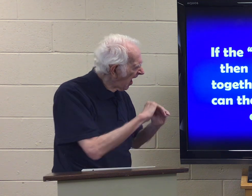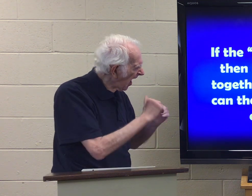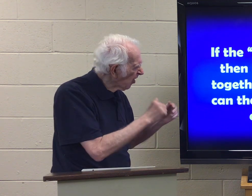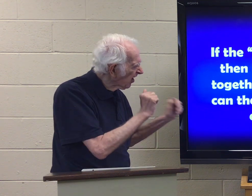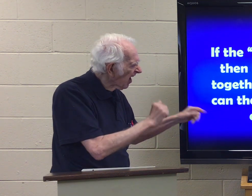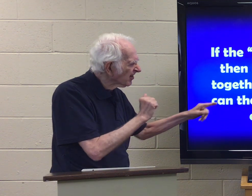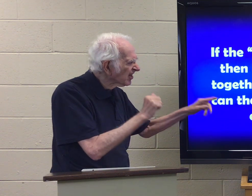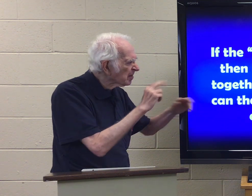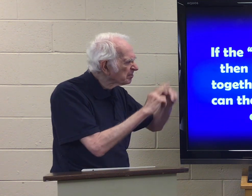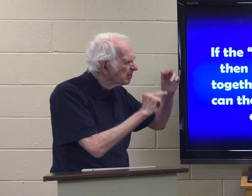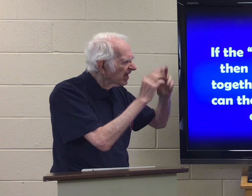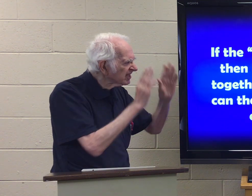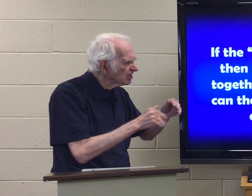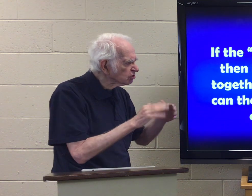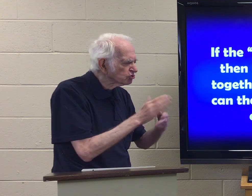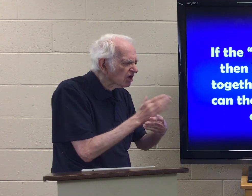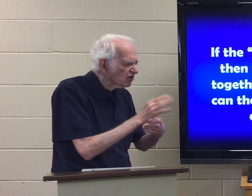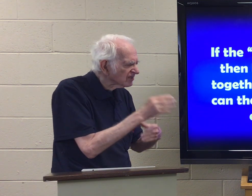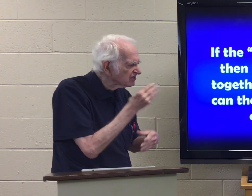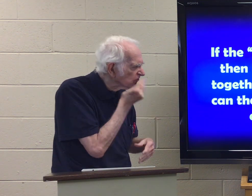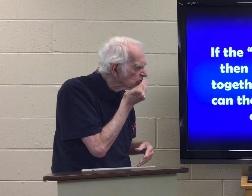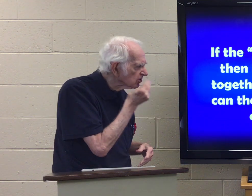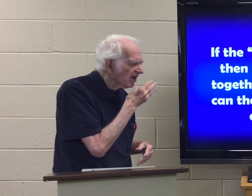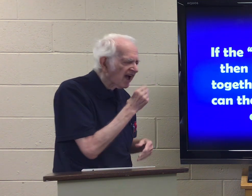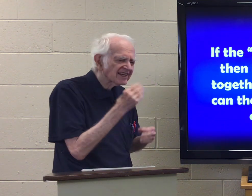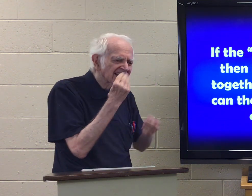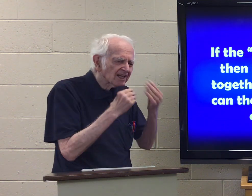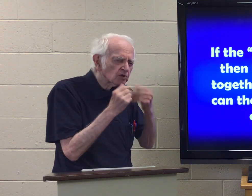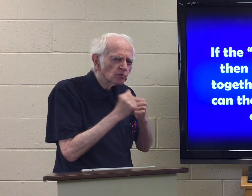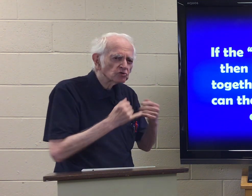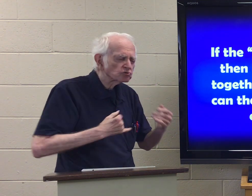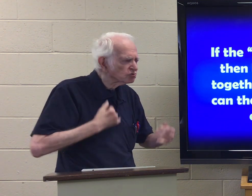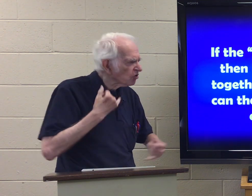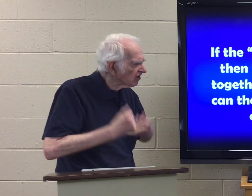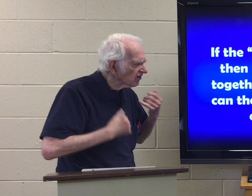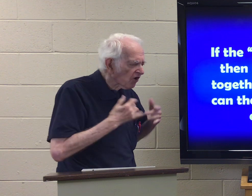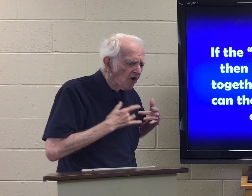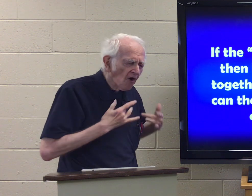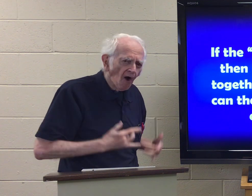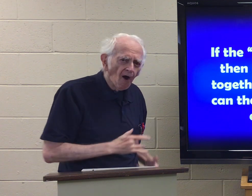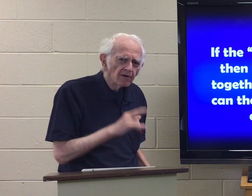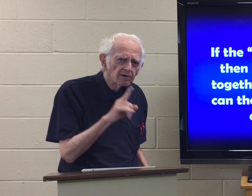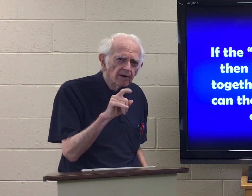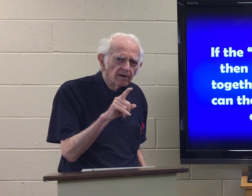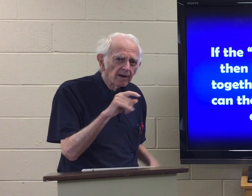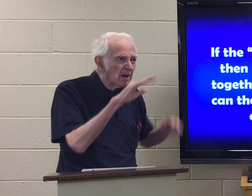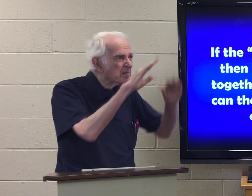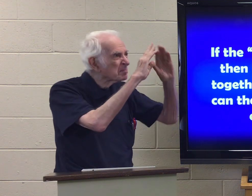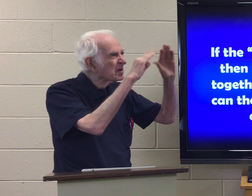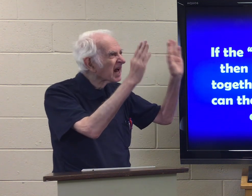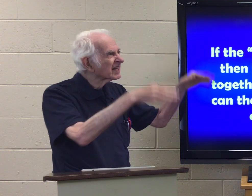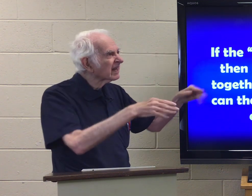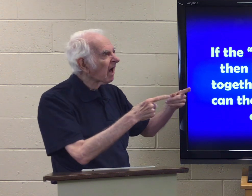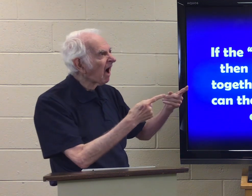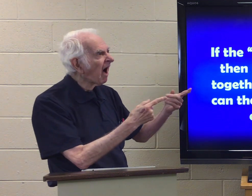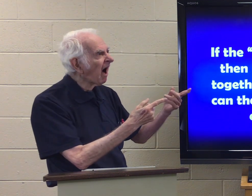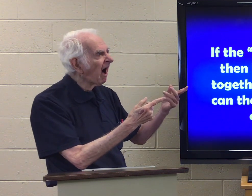How can the building share its food and eat with joyful hearts? It's a building.